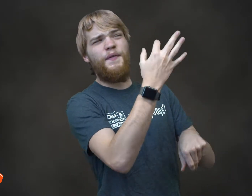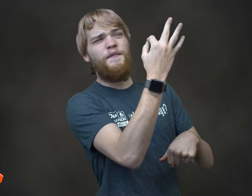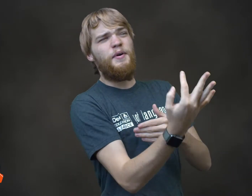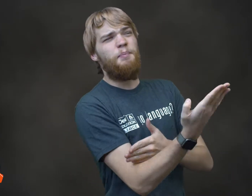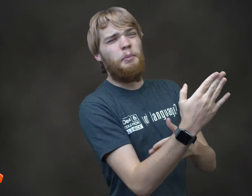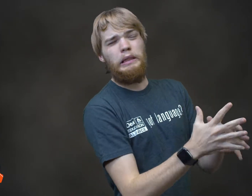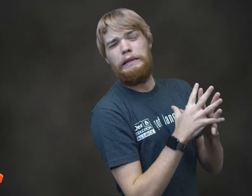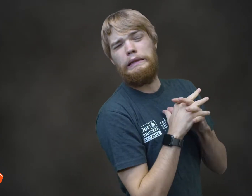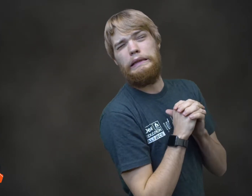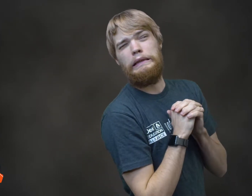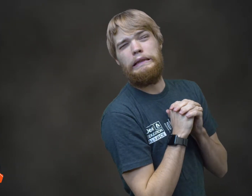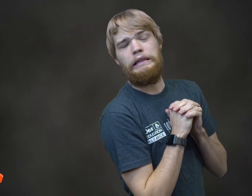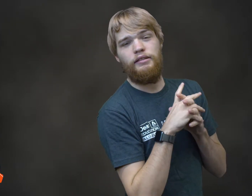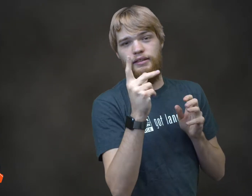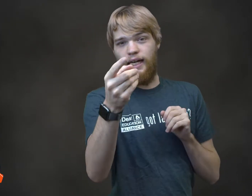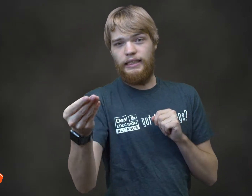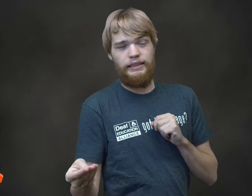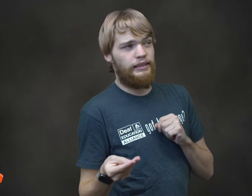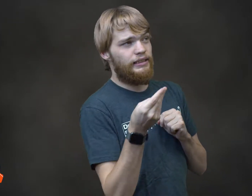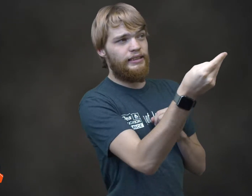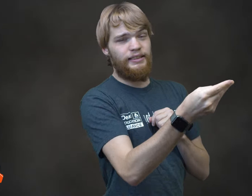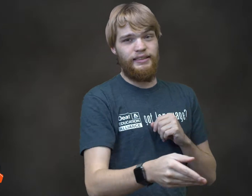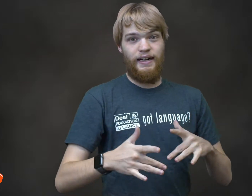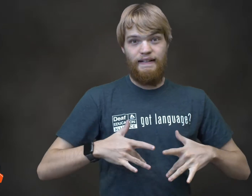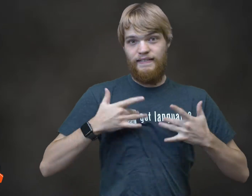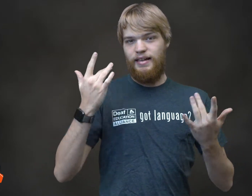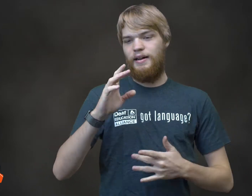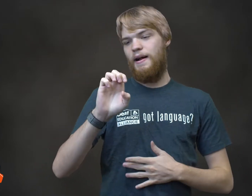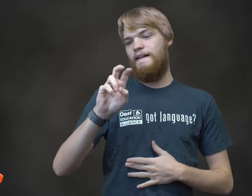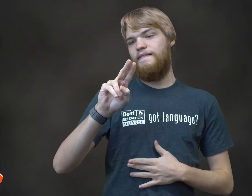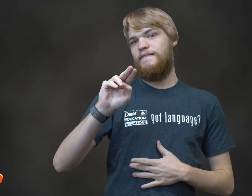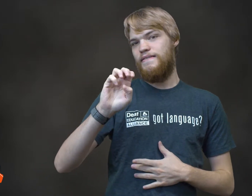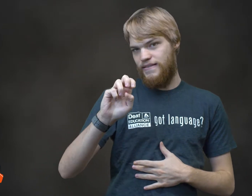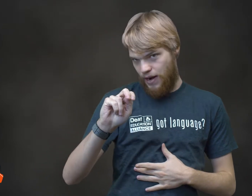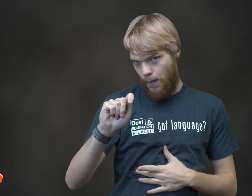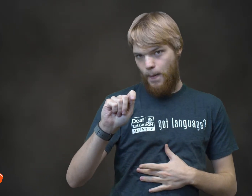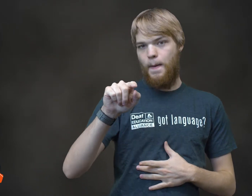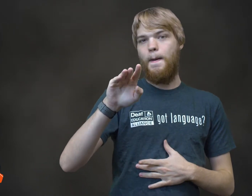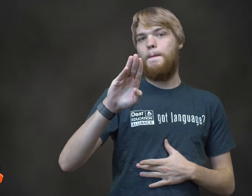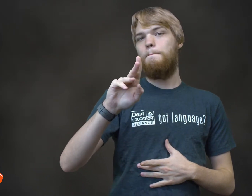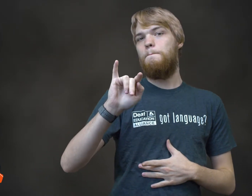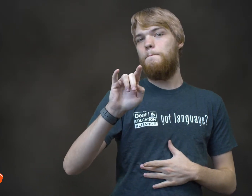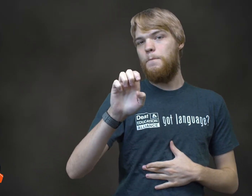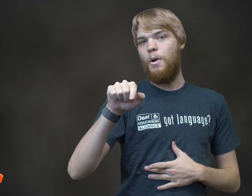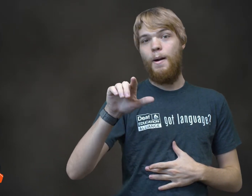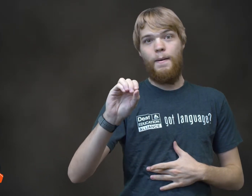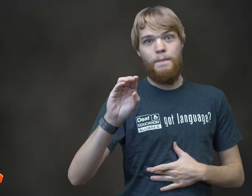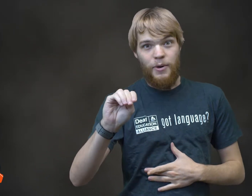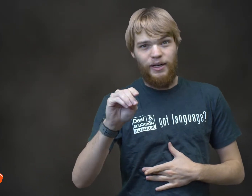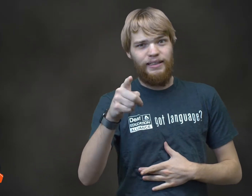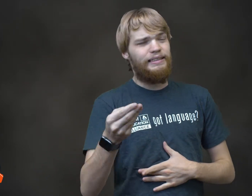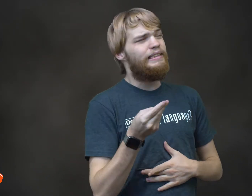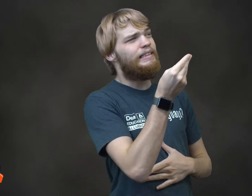on Friday morning and then the link eventbrite.com